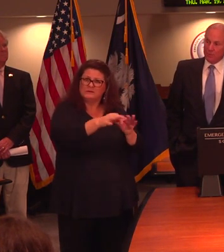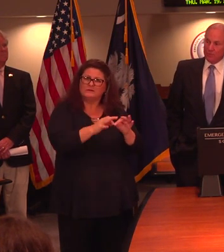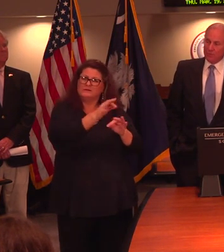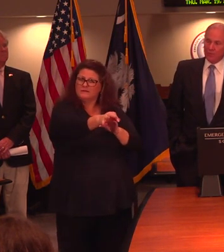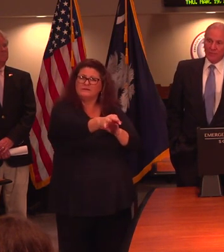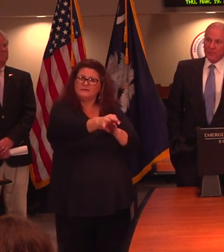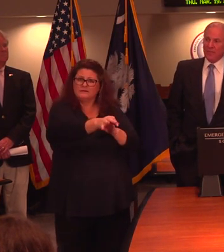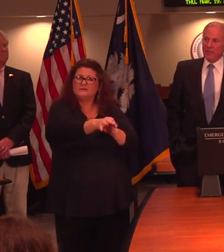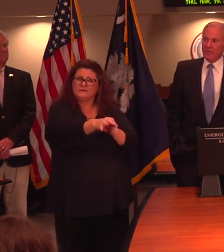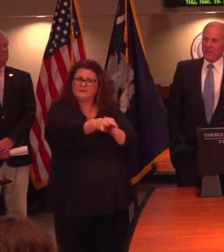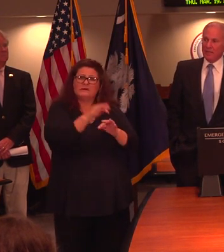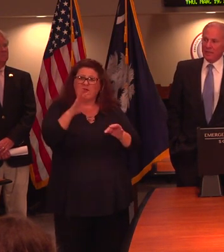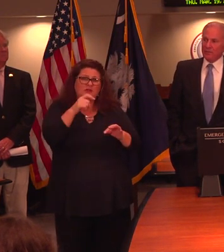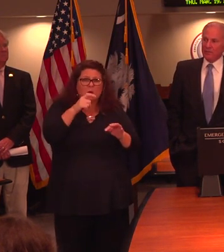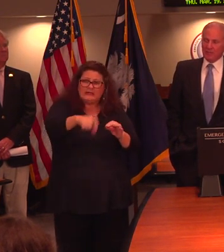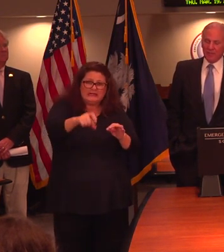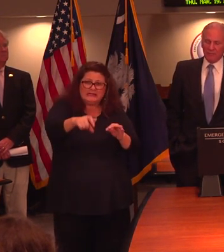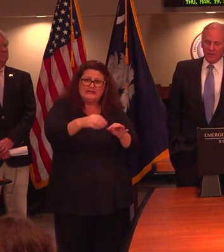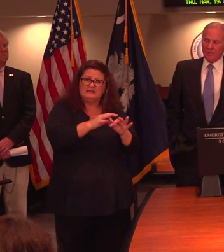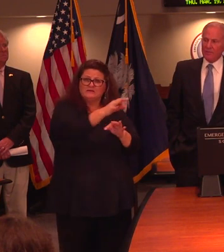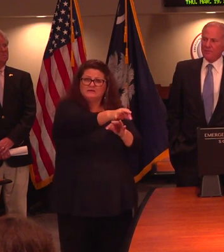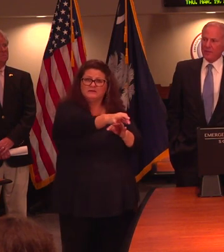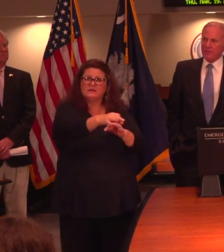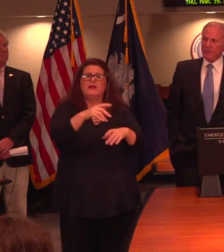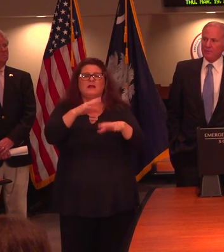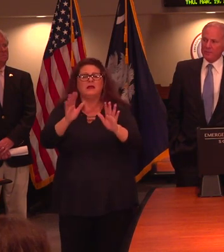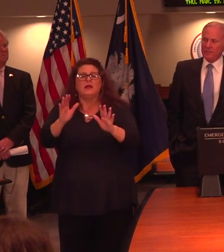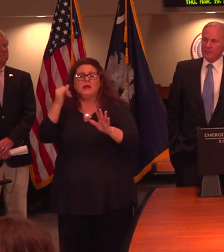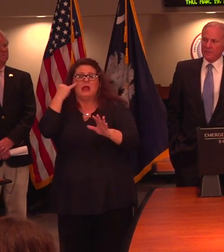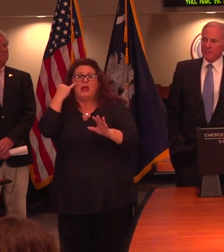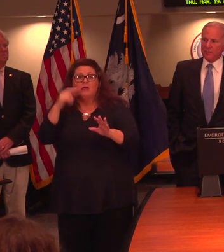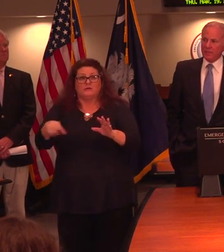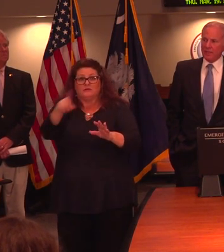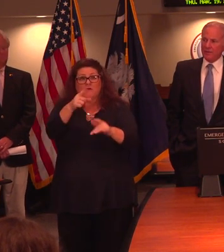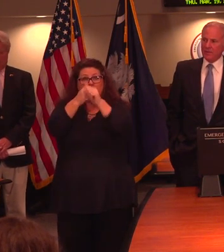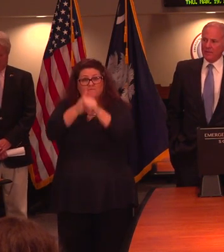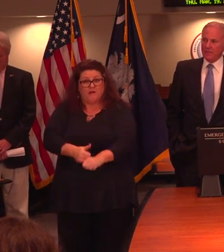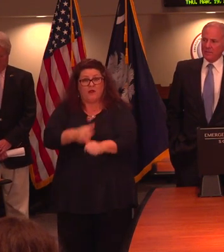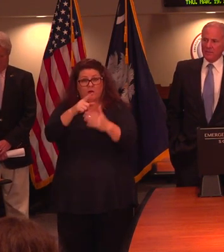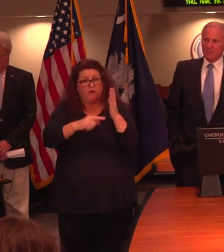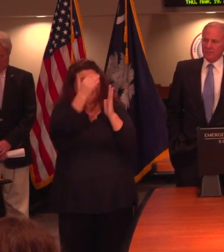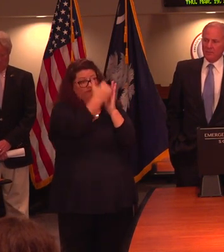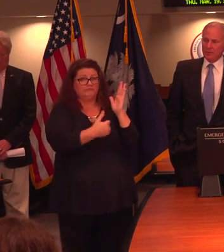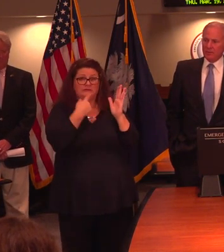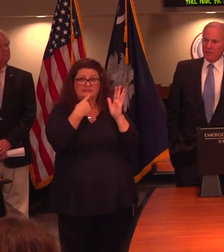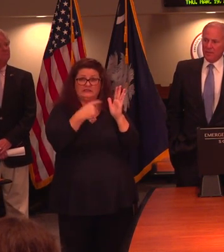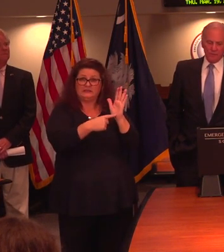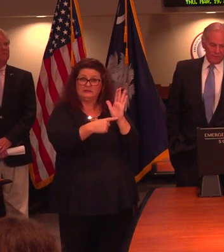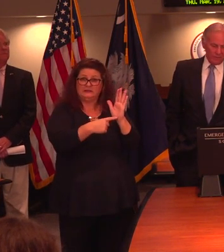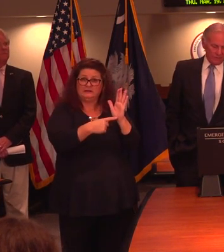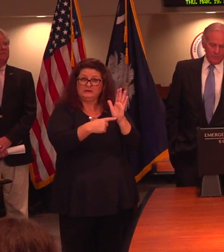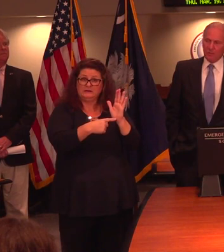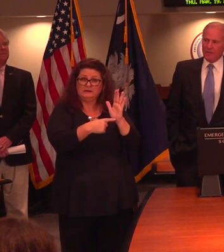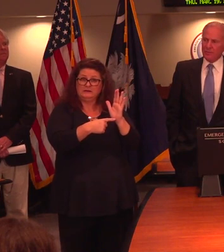postponed if there's any danger. But again, following the procedures that have been set out in virtually